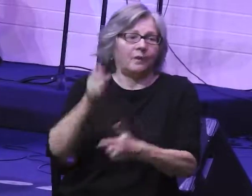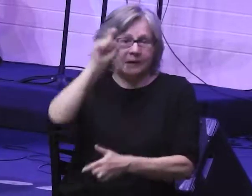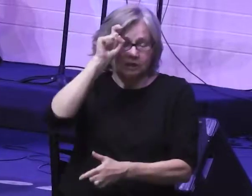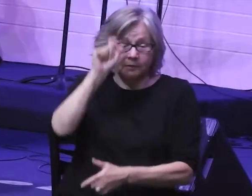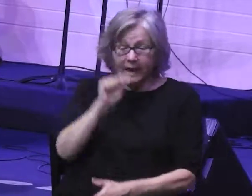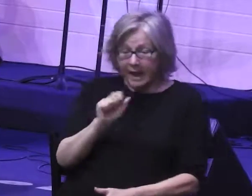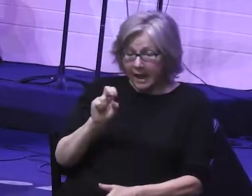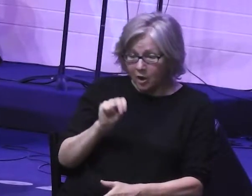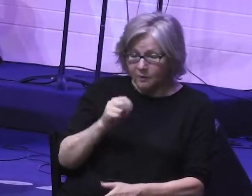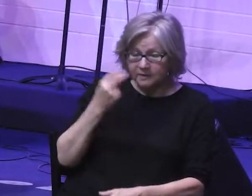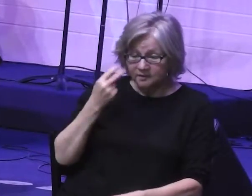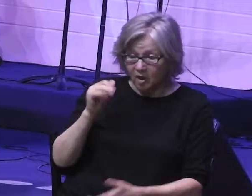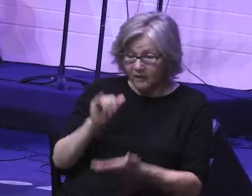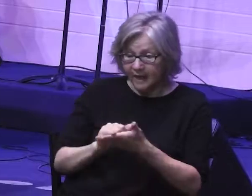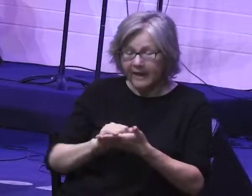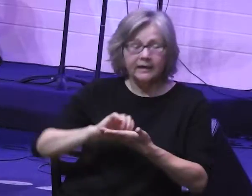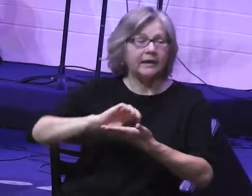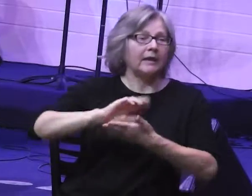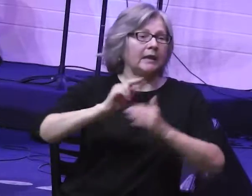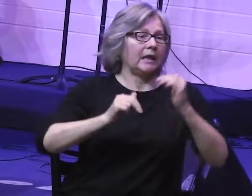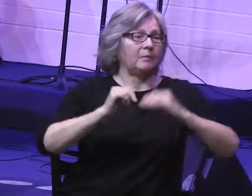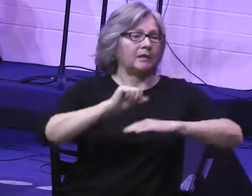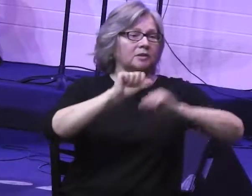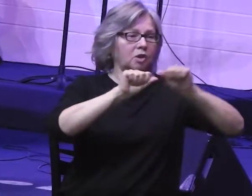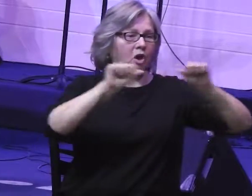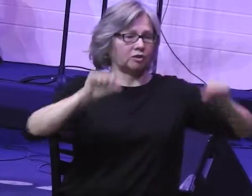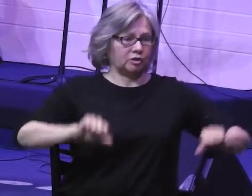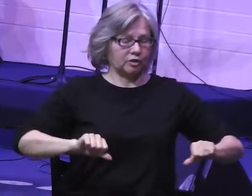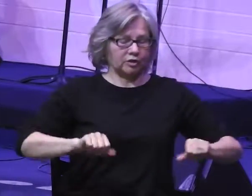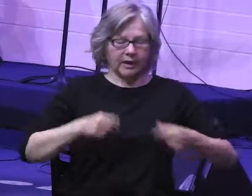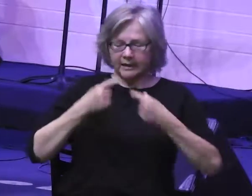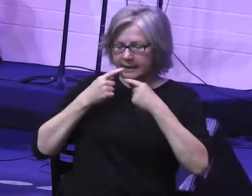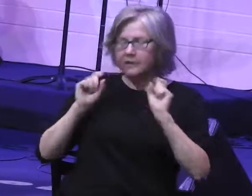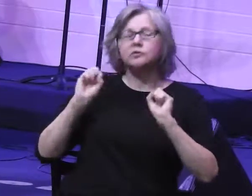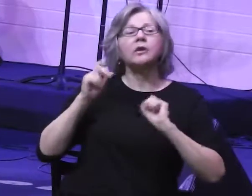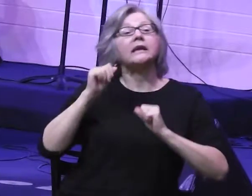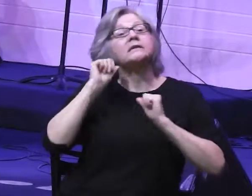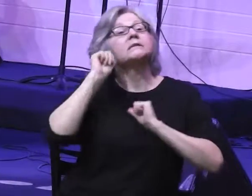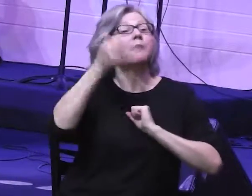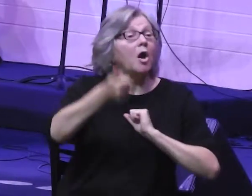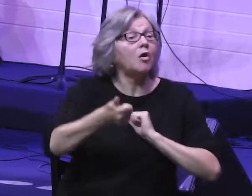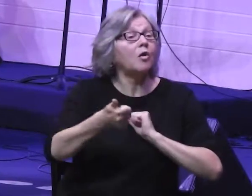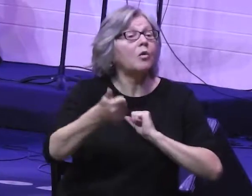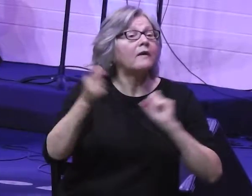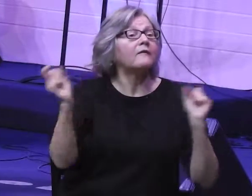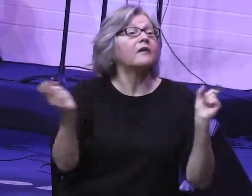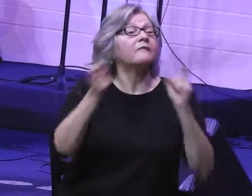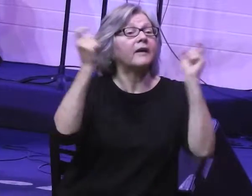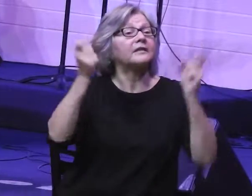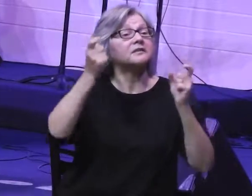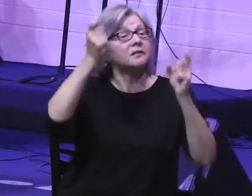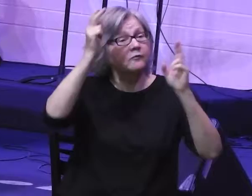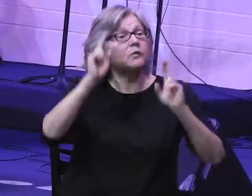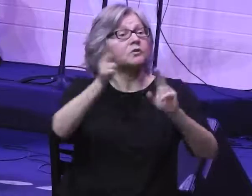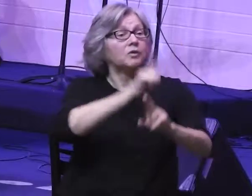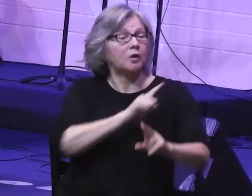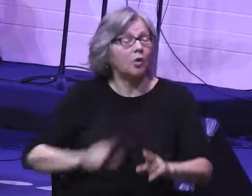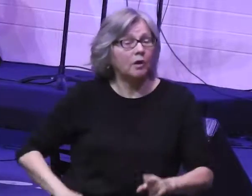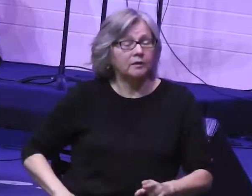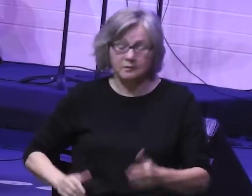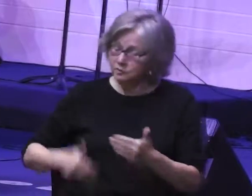When Aaron saw this, he built an altar in front of the calf and announced, Tomorrow there will be a festival to the Lord.